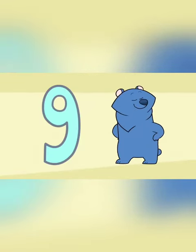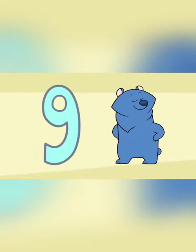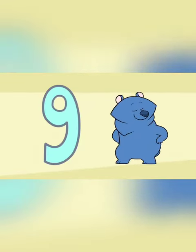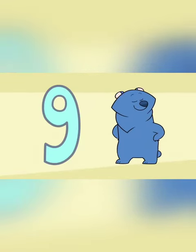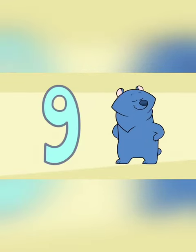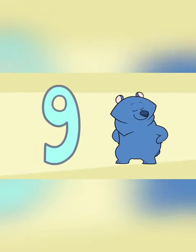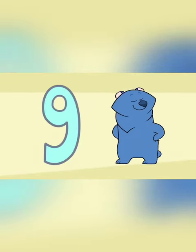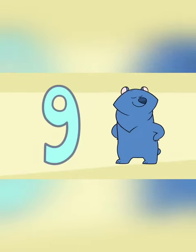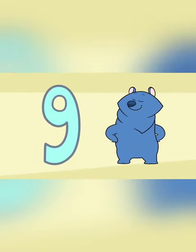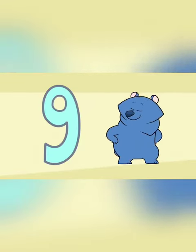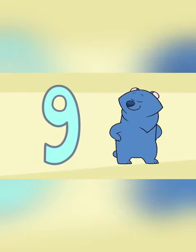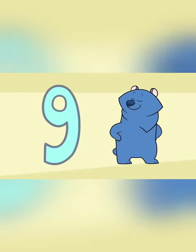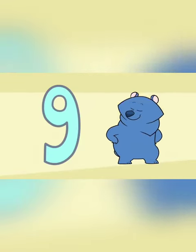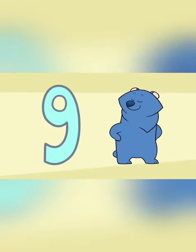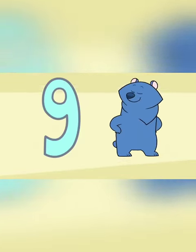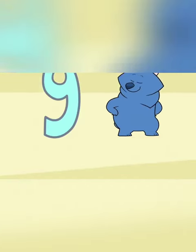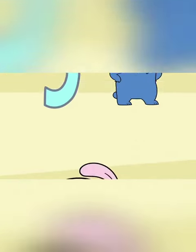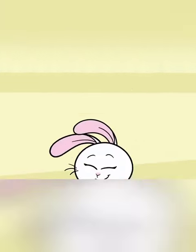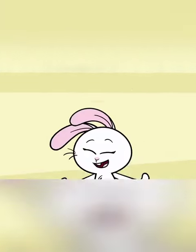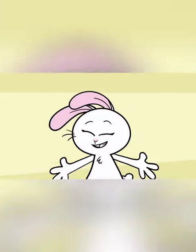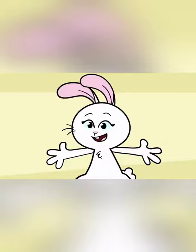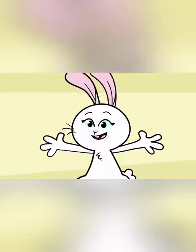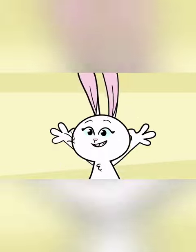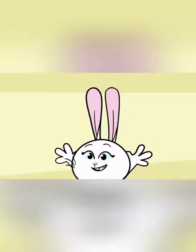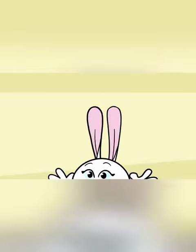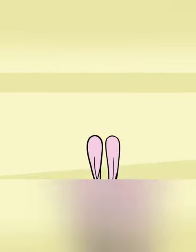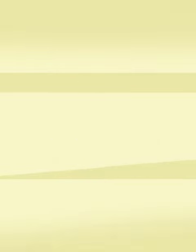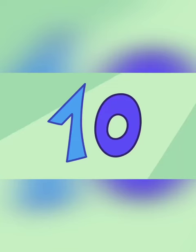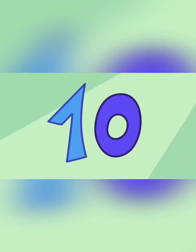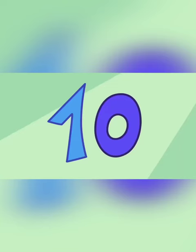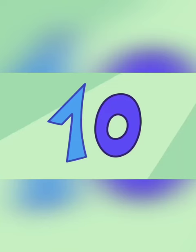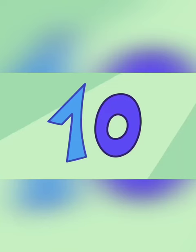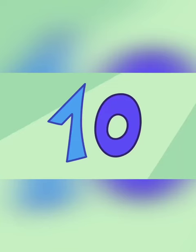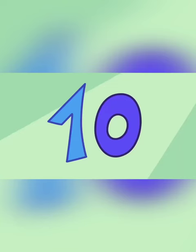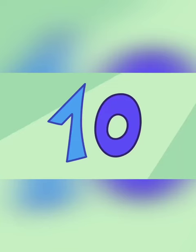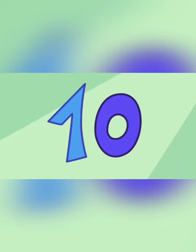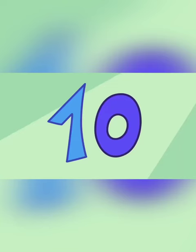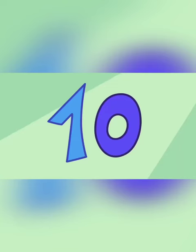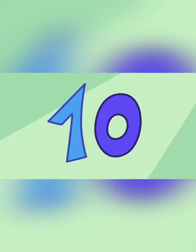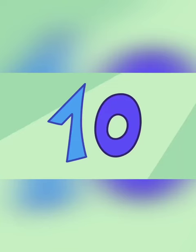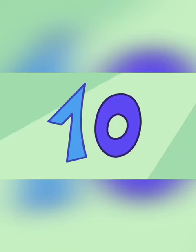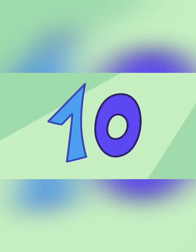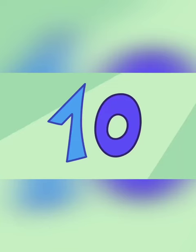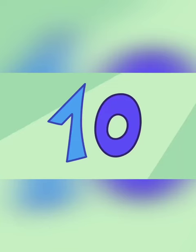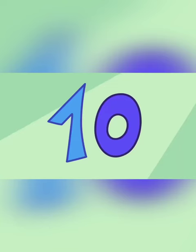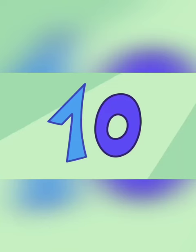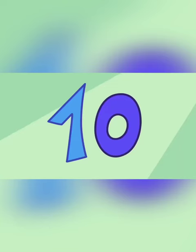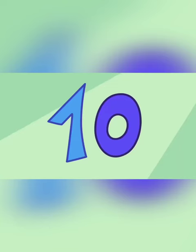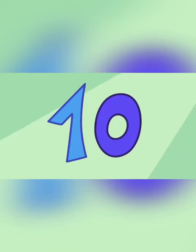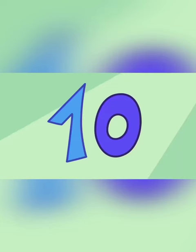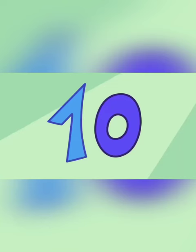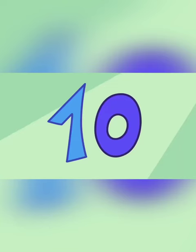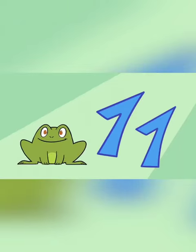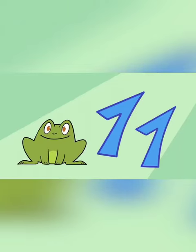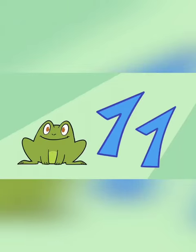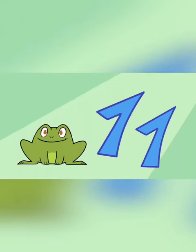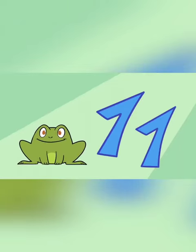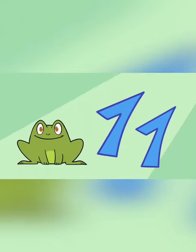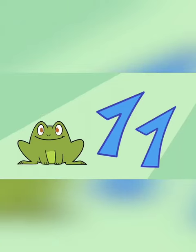9, 10, 11,